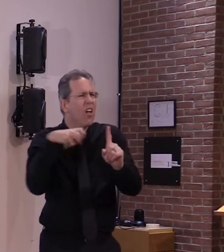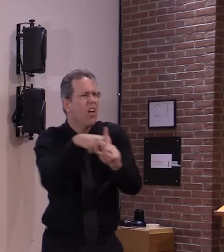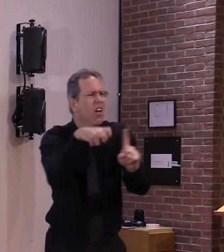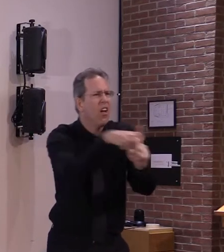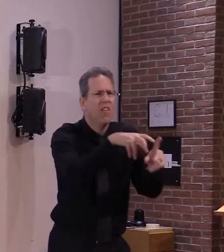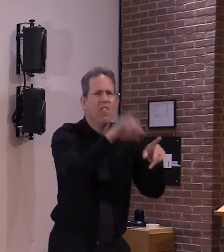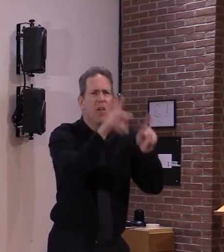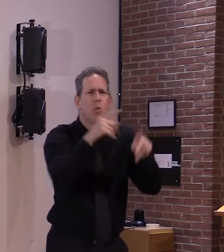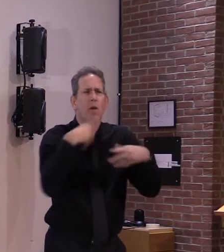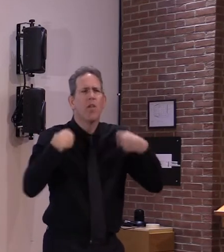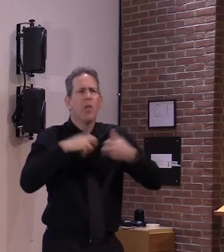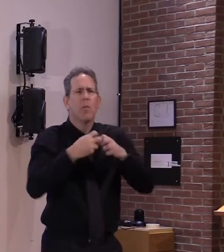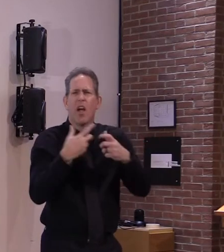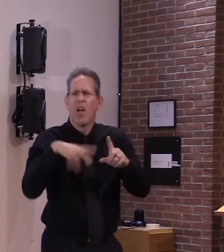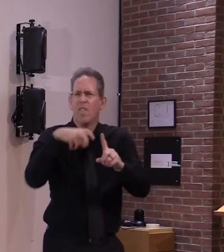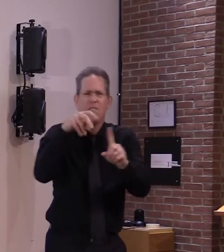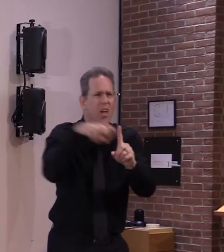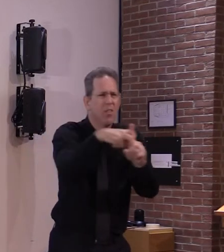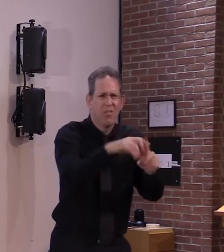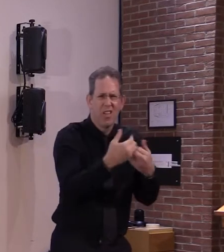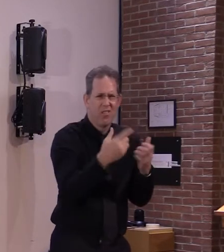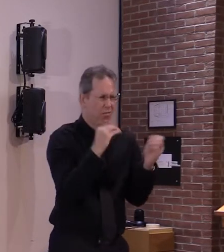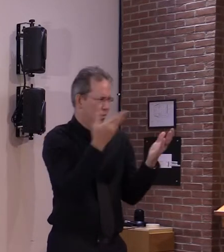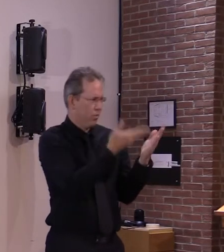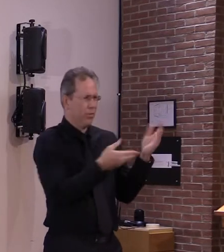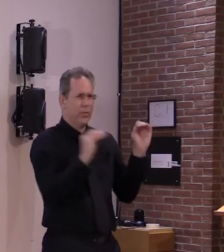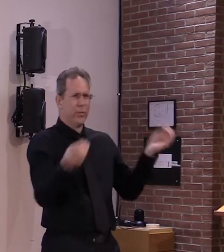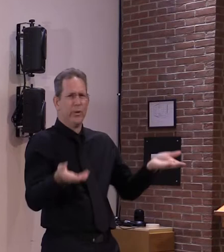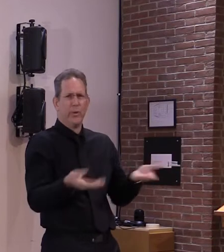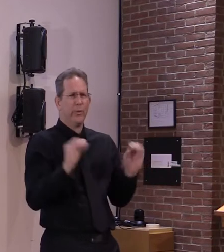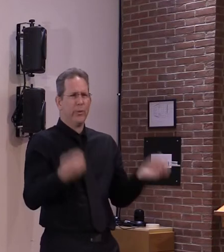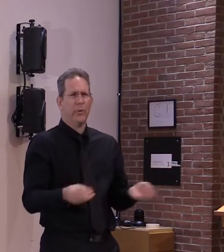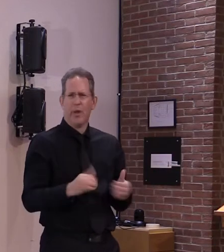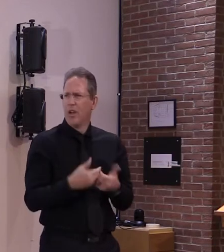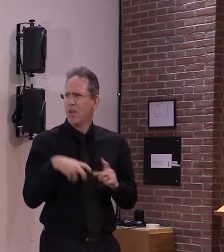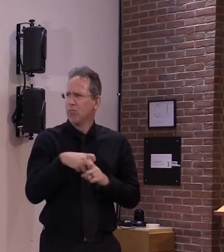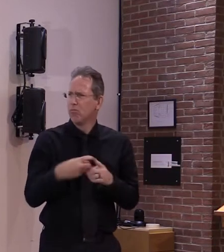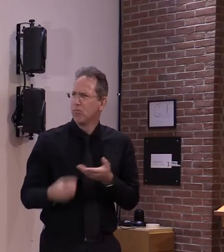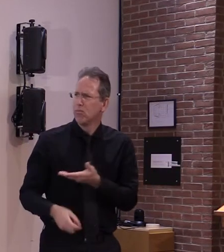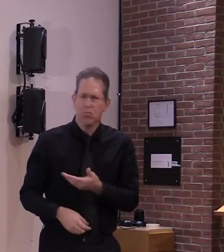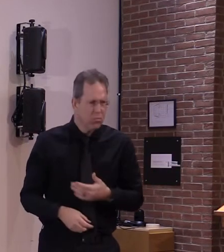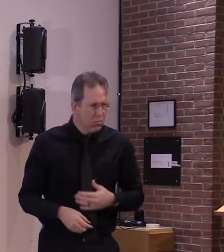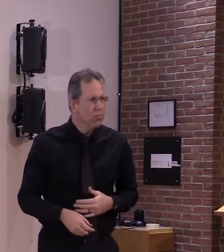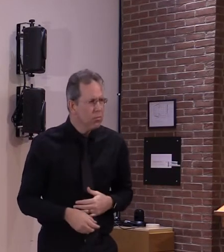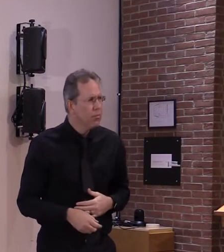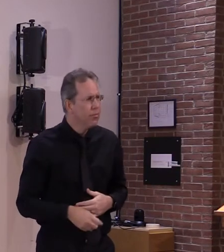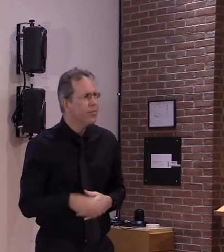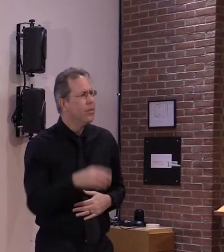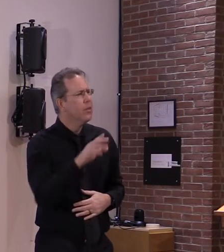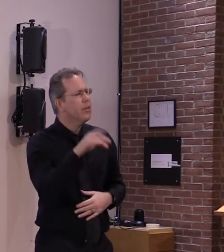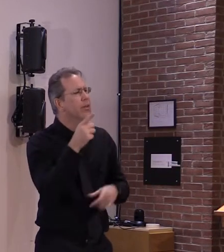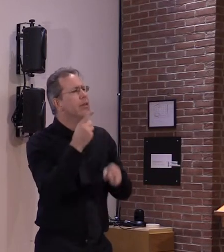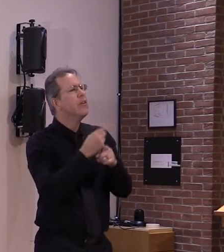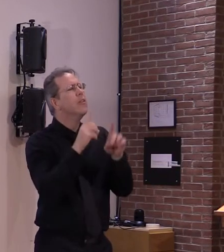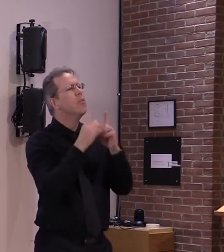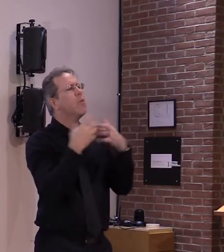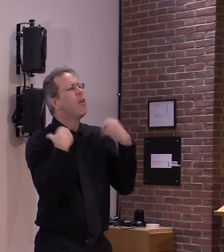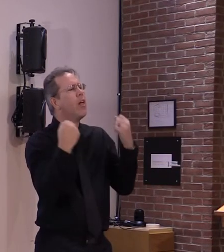information on every citizen in the state um but again with with a good